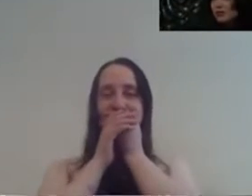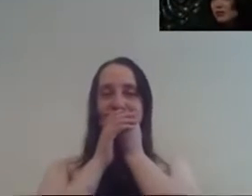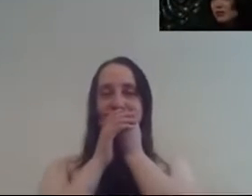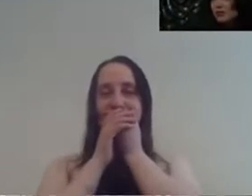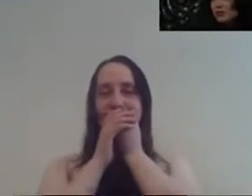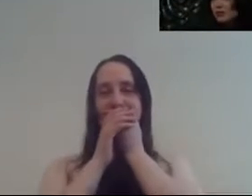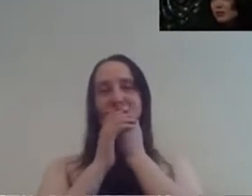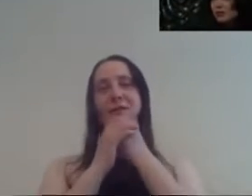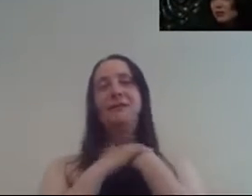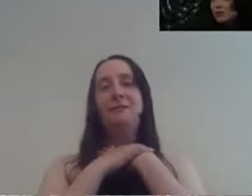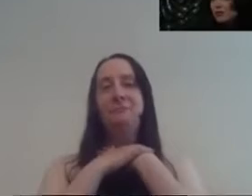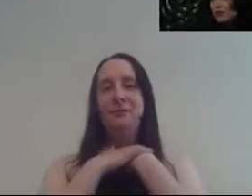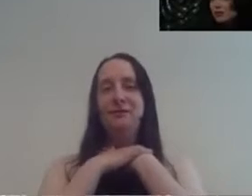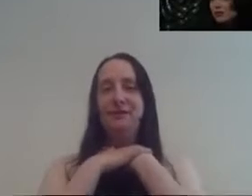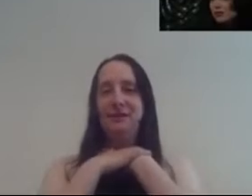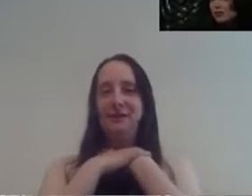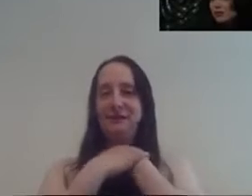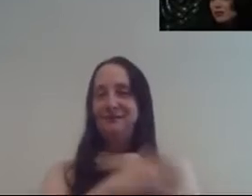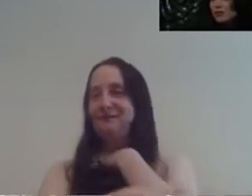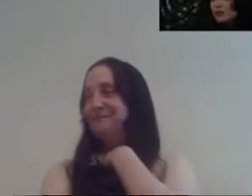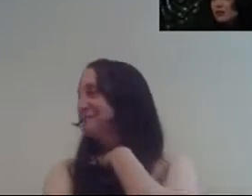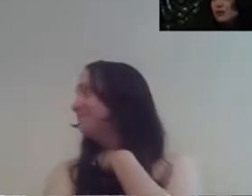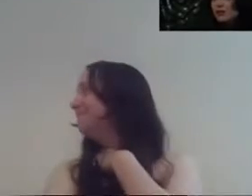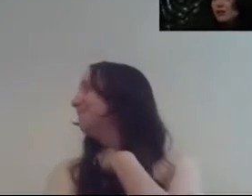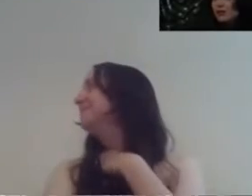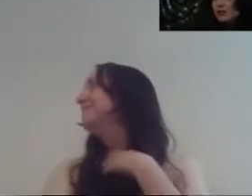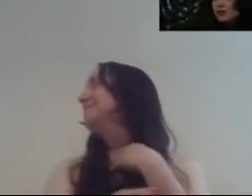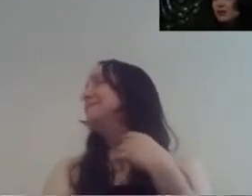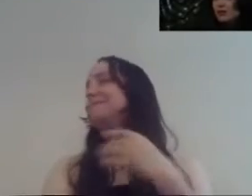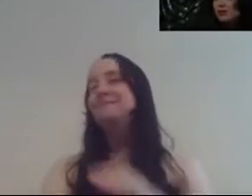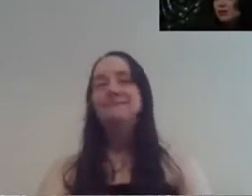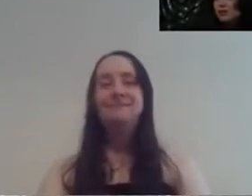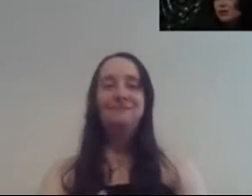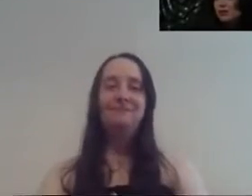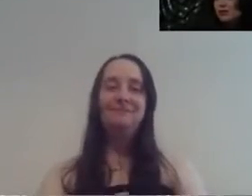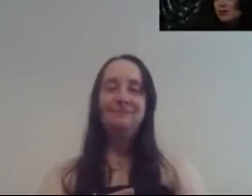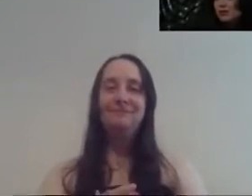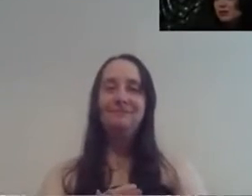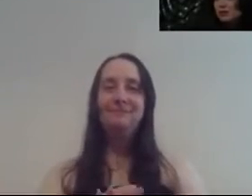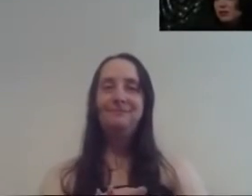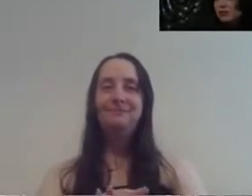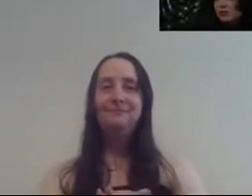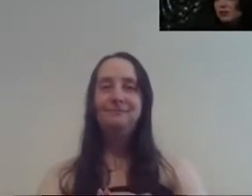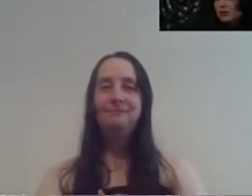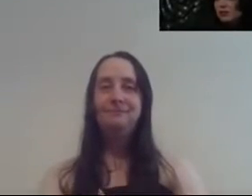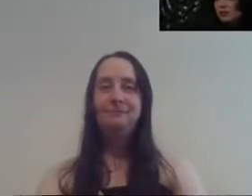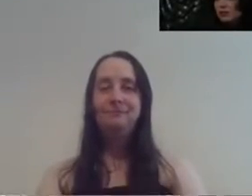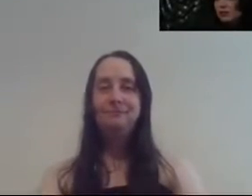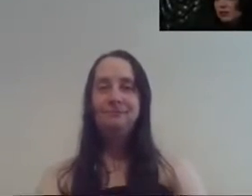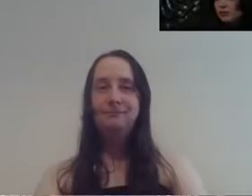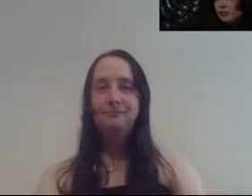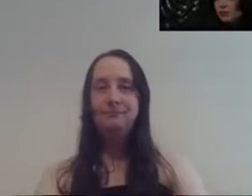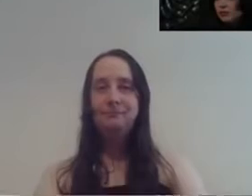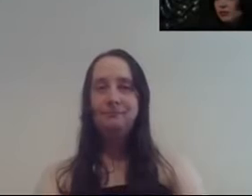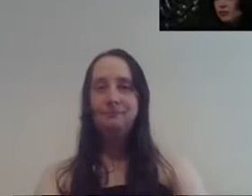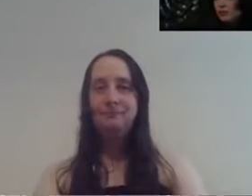oh certainly here for sure